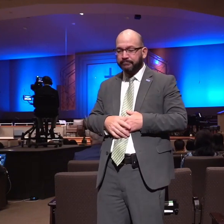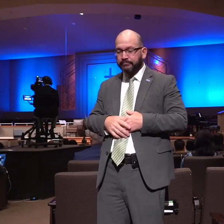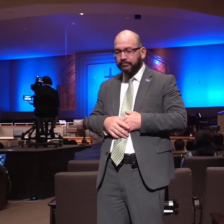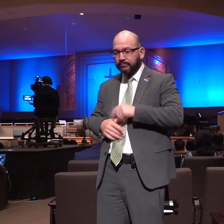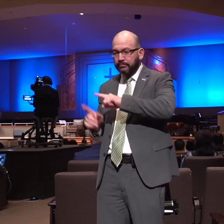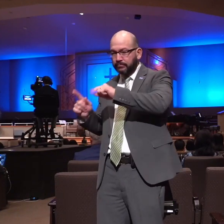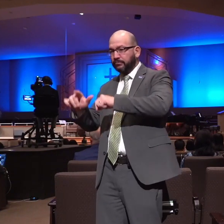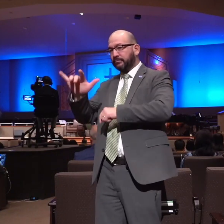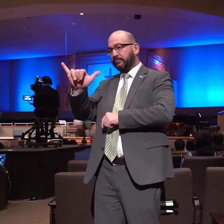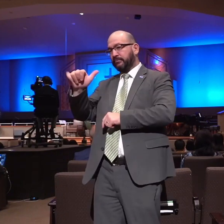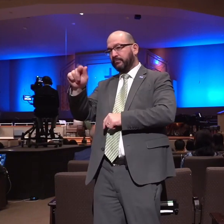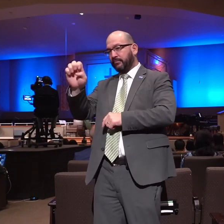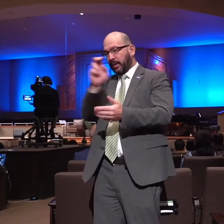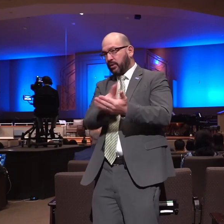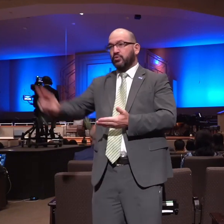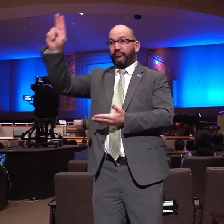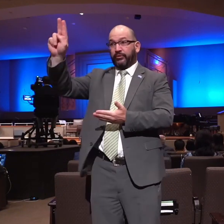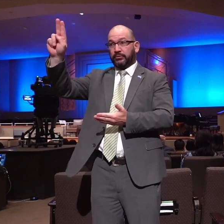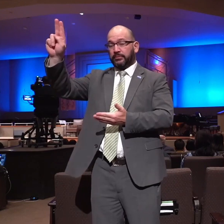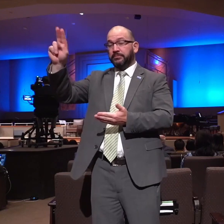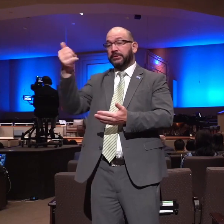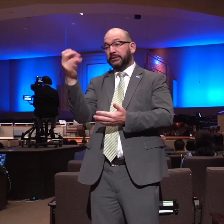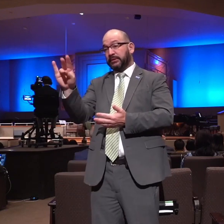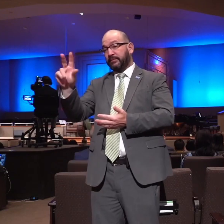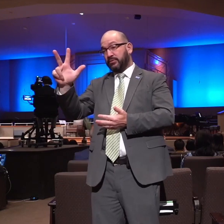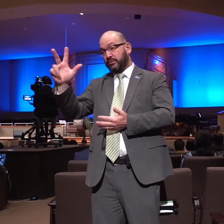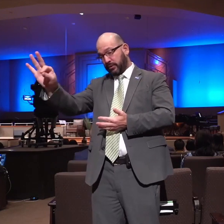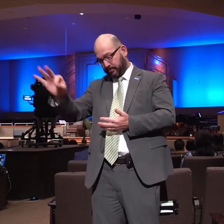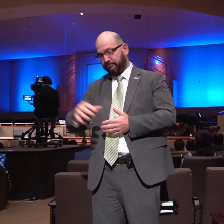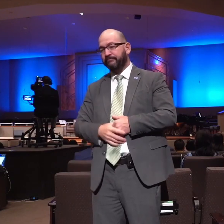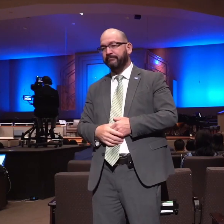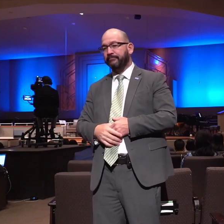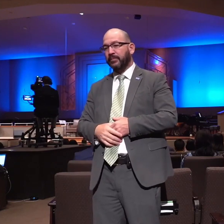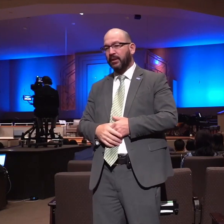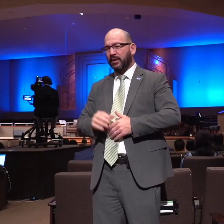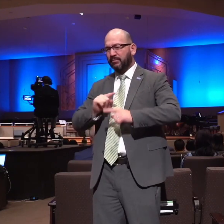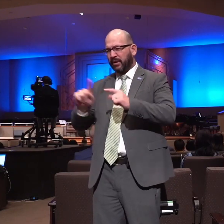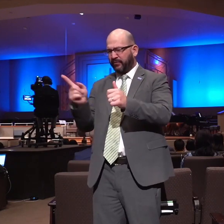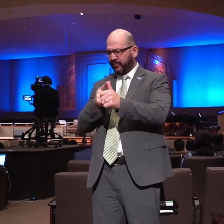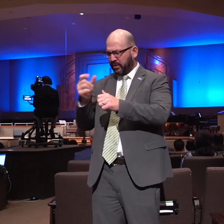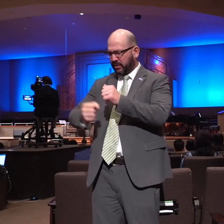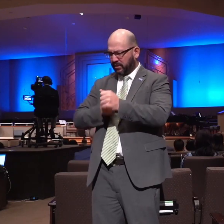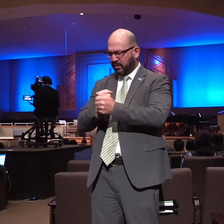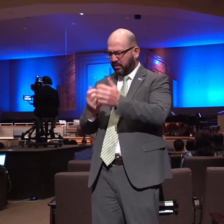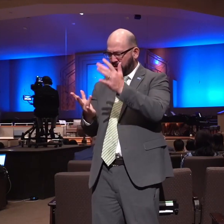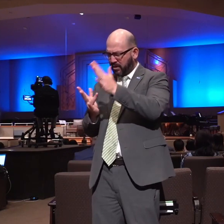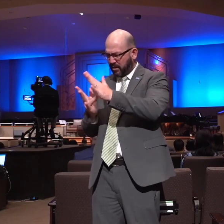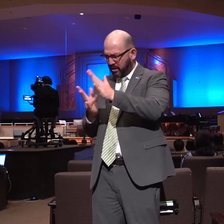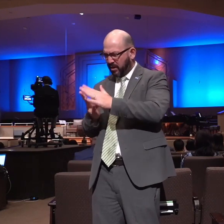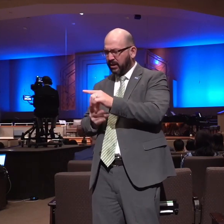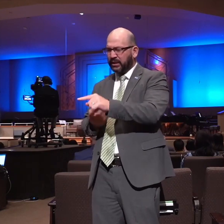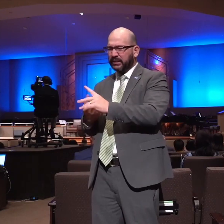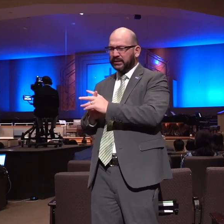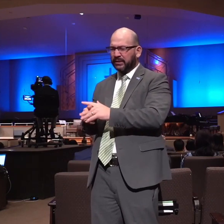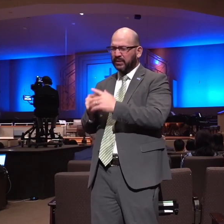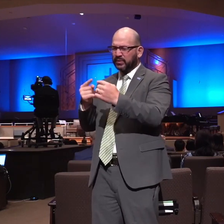Yale College in 1739 but in his first year he began to struggle with his health